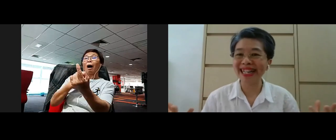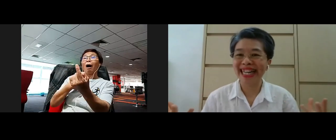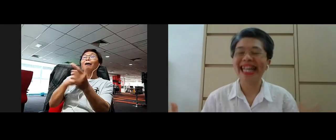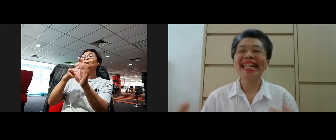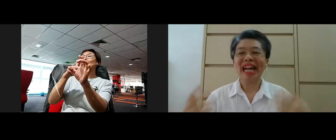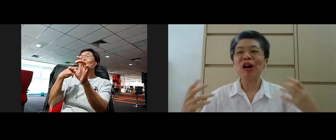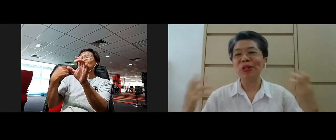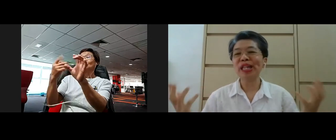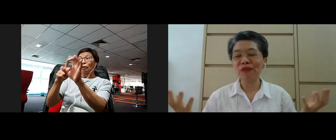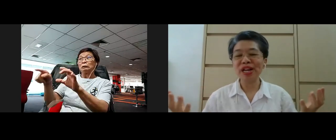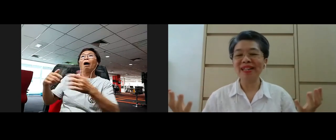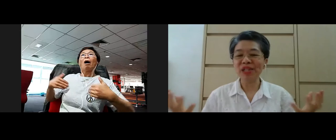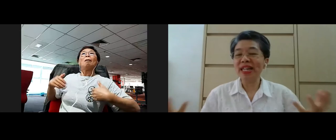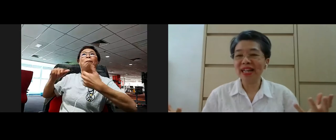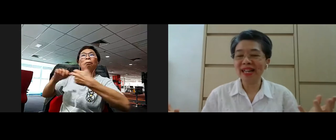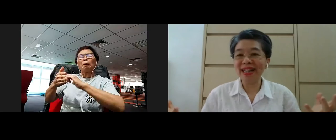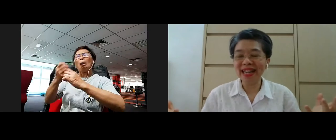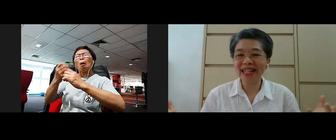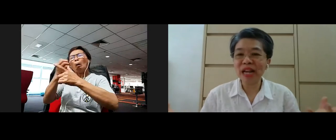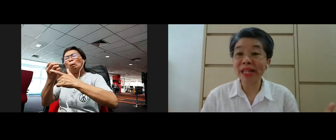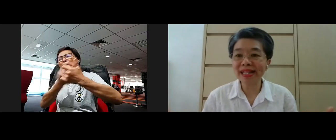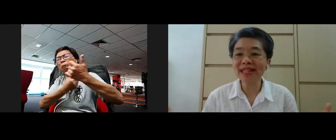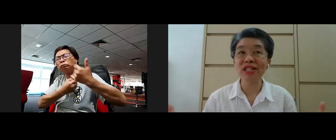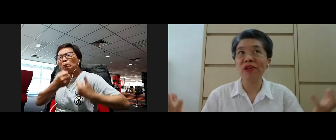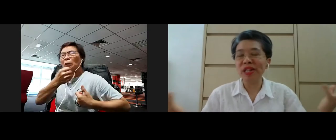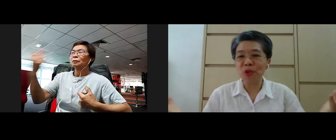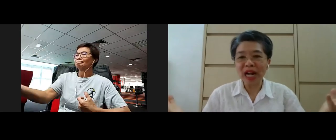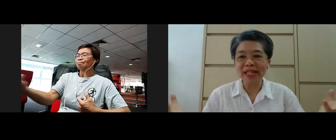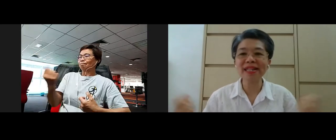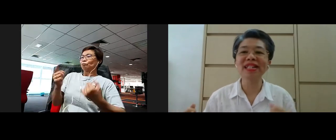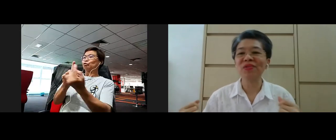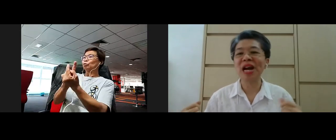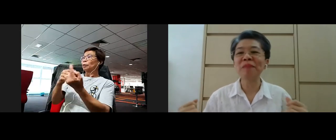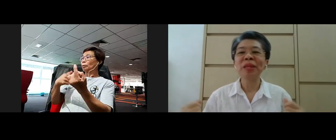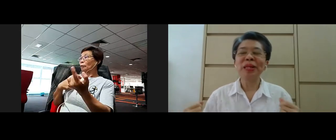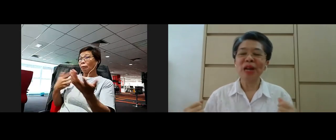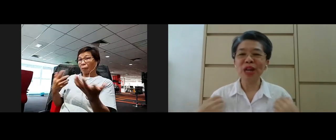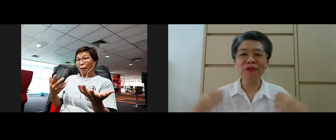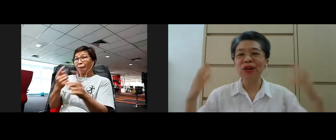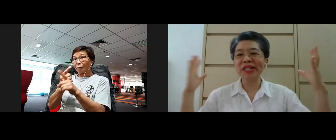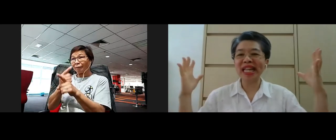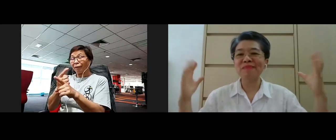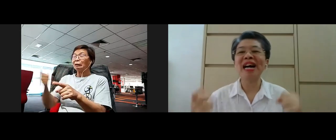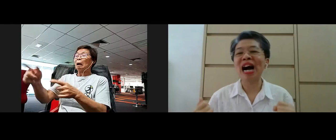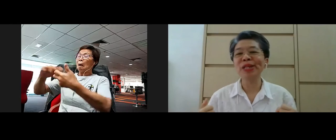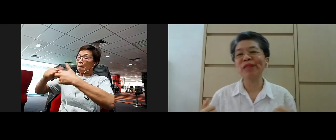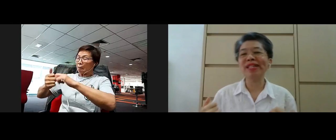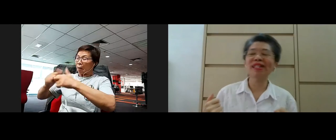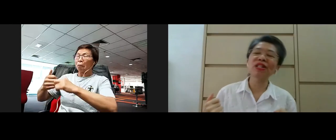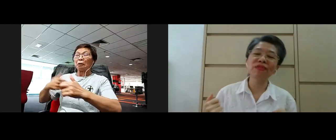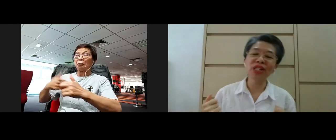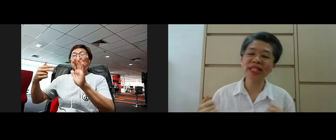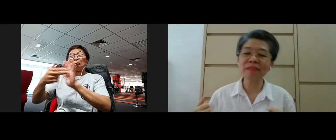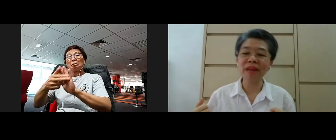they are struggling or suffering that's why they came and see us or they won't come and see us we are full of stigma our